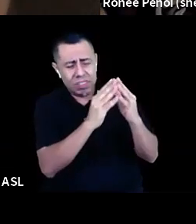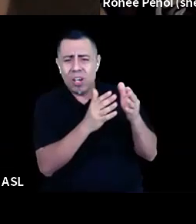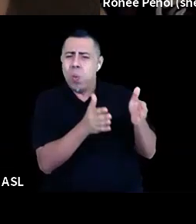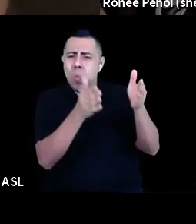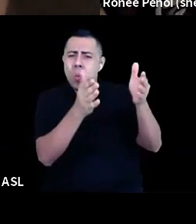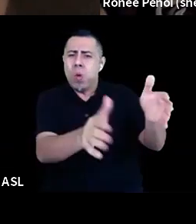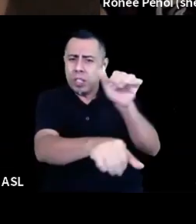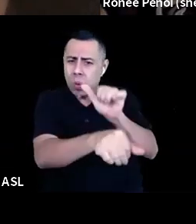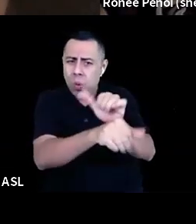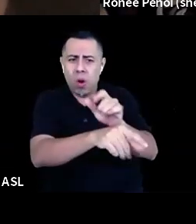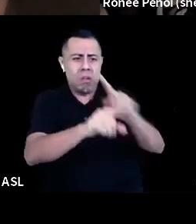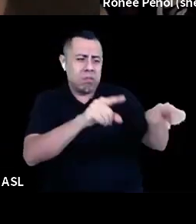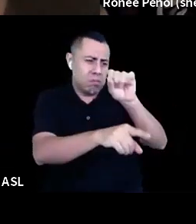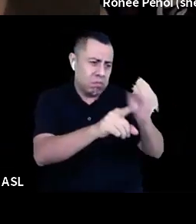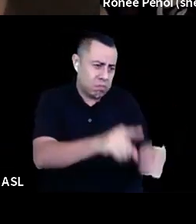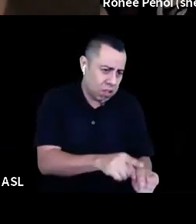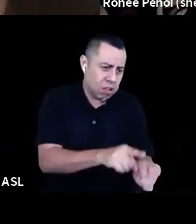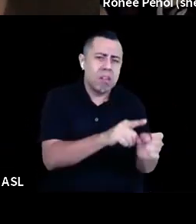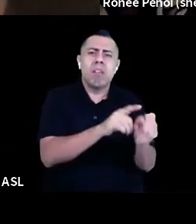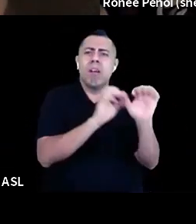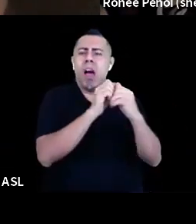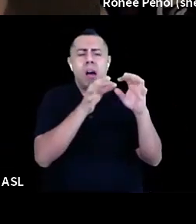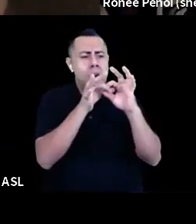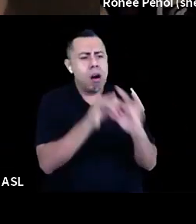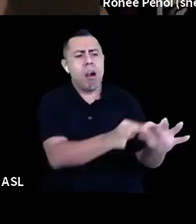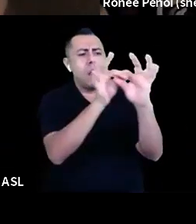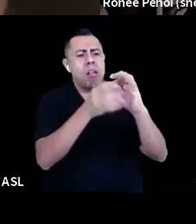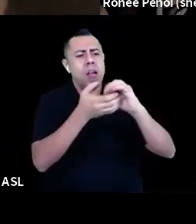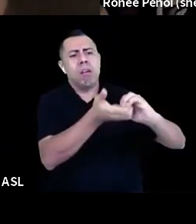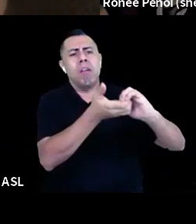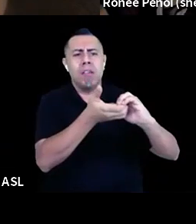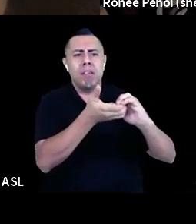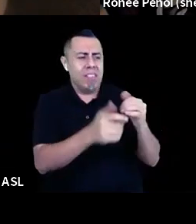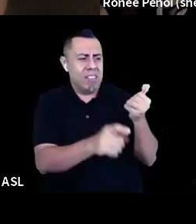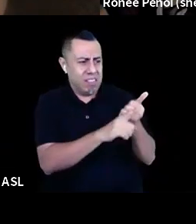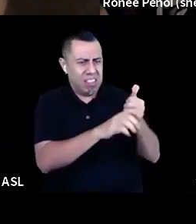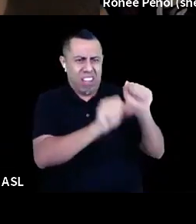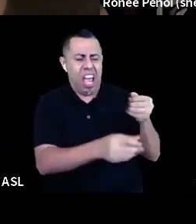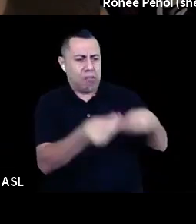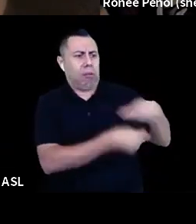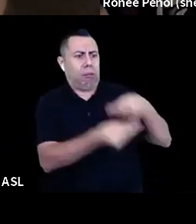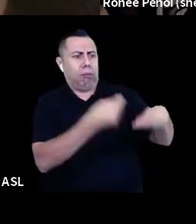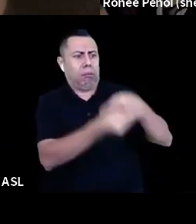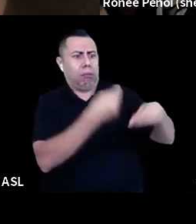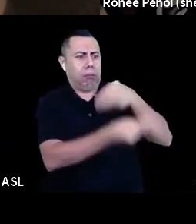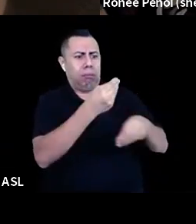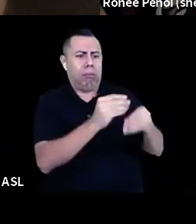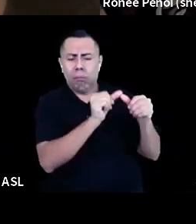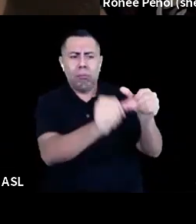that are regenerative. I mean, so much of this work has already been done by so many people out there. It's just not